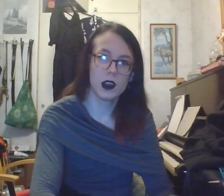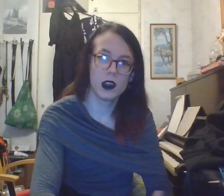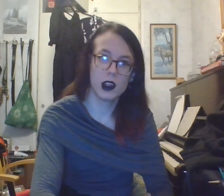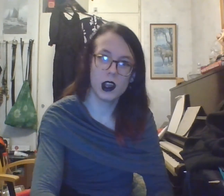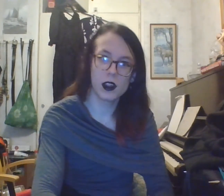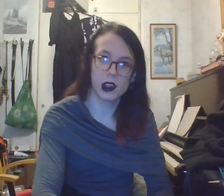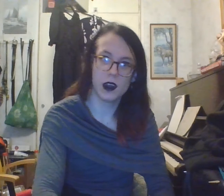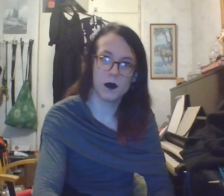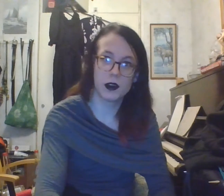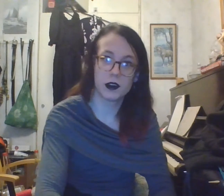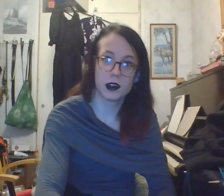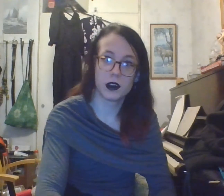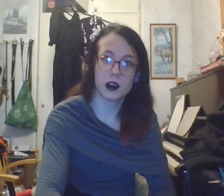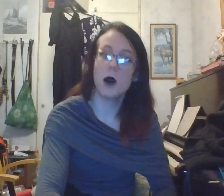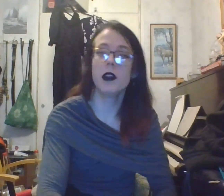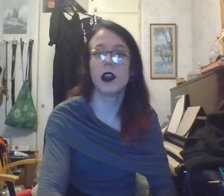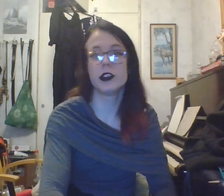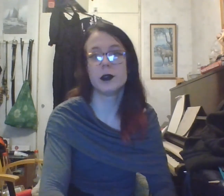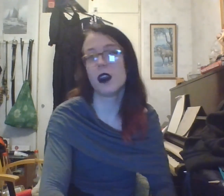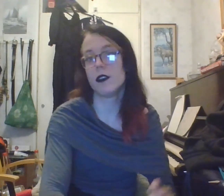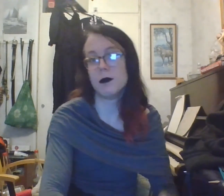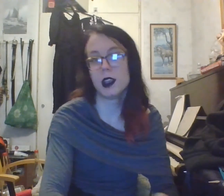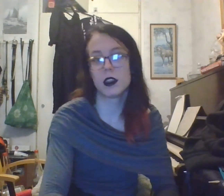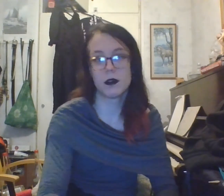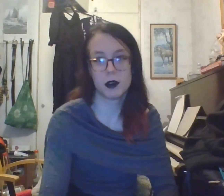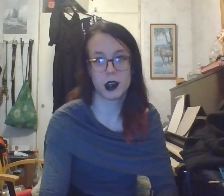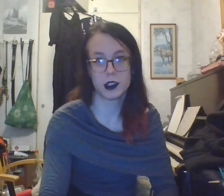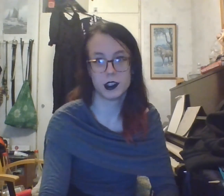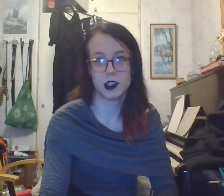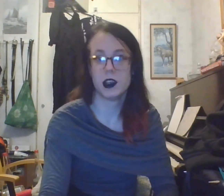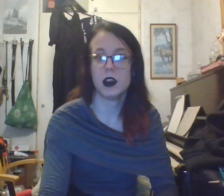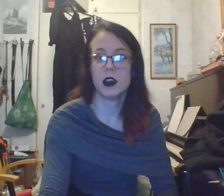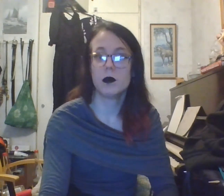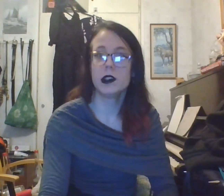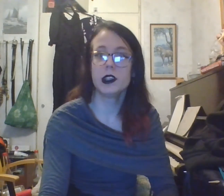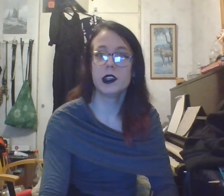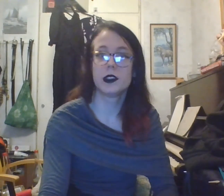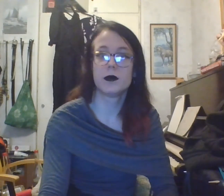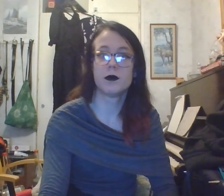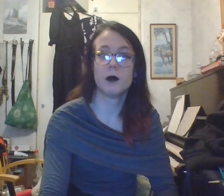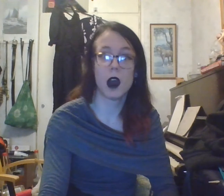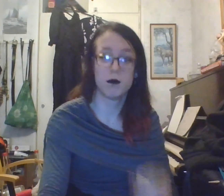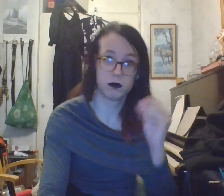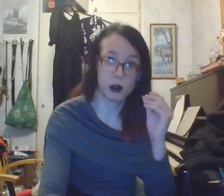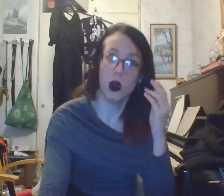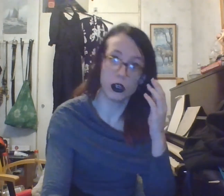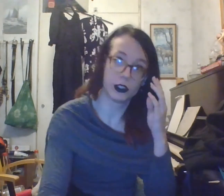Lastly, got common ownership over the means of production. Which is a lot to